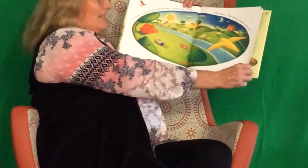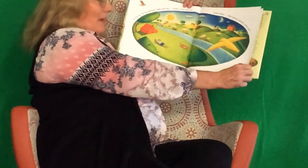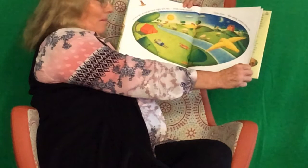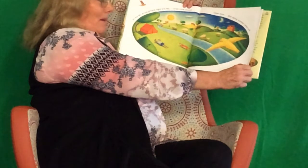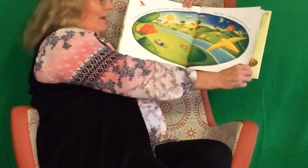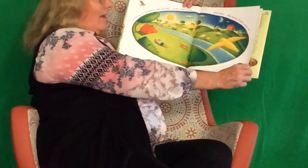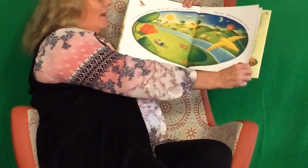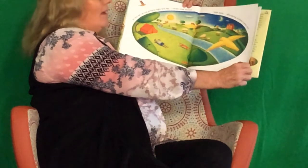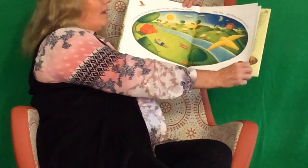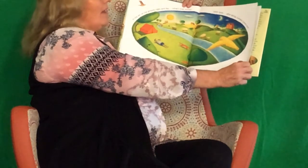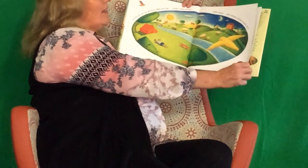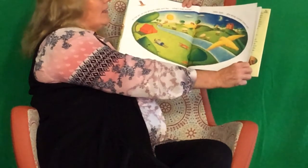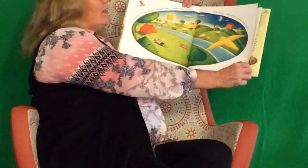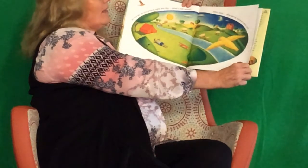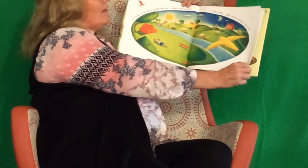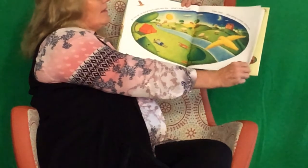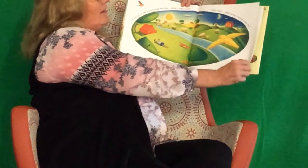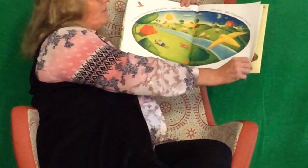summer